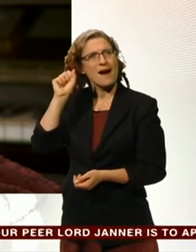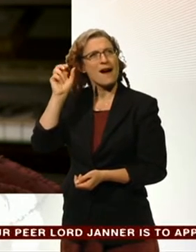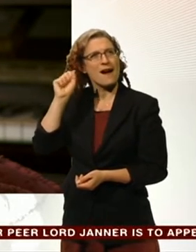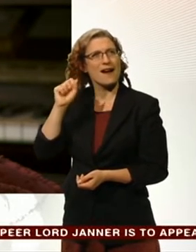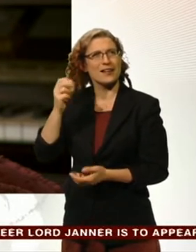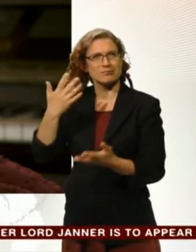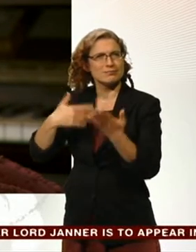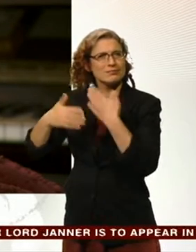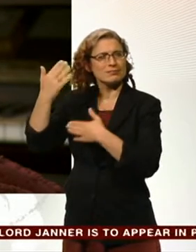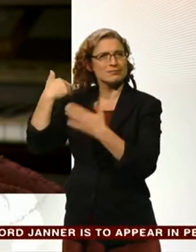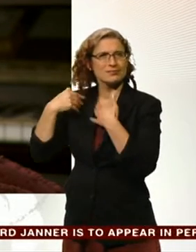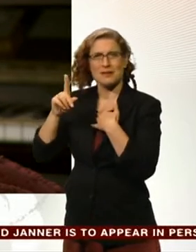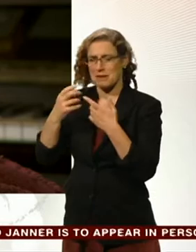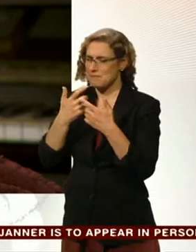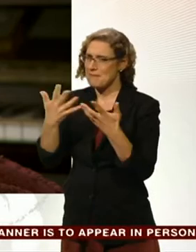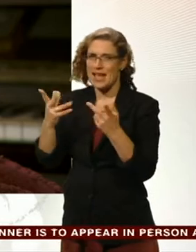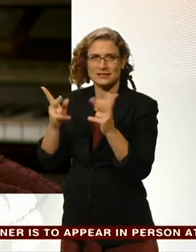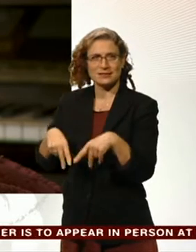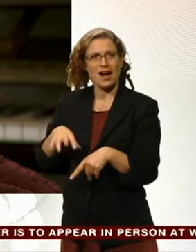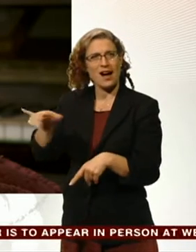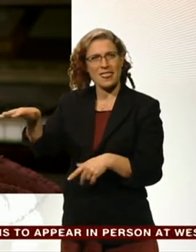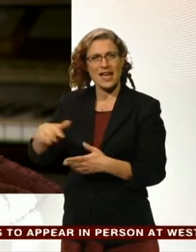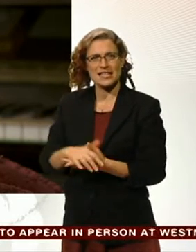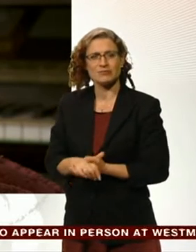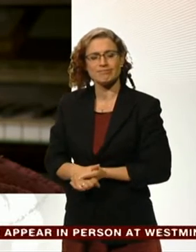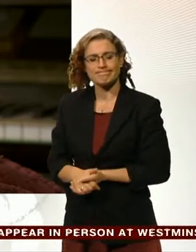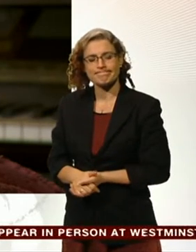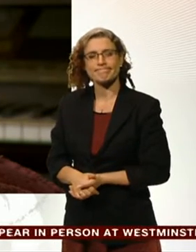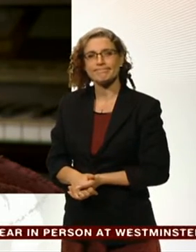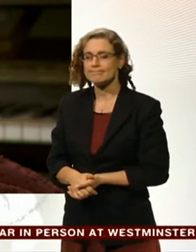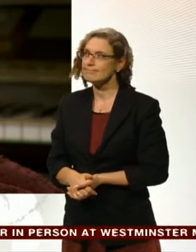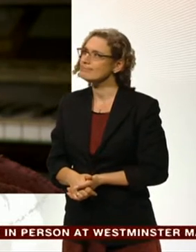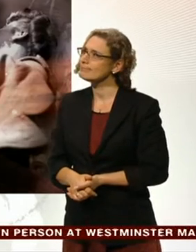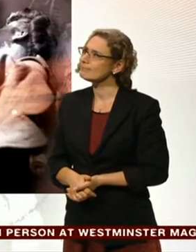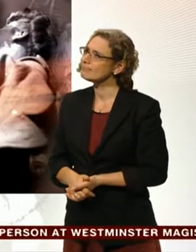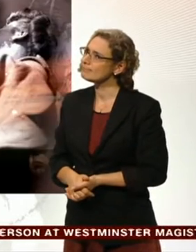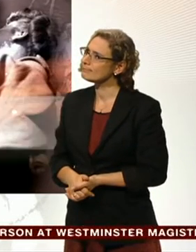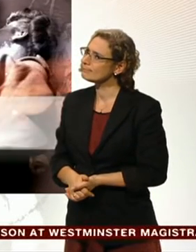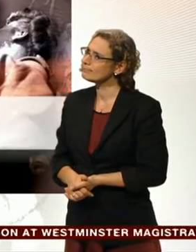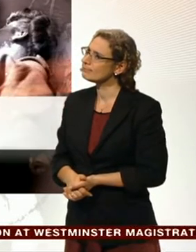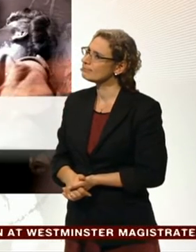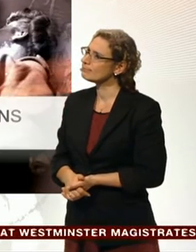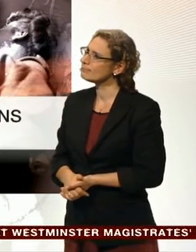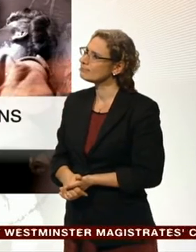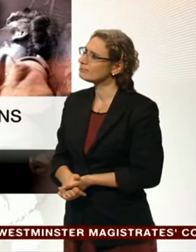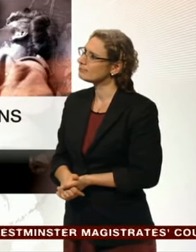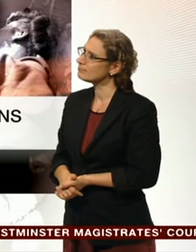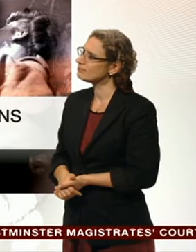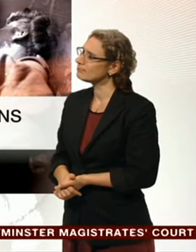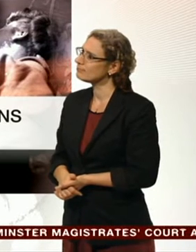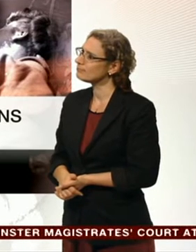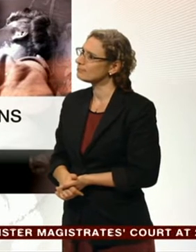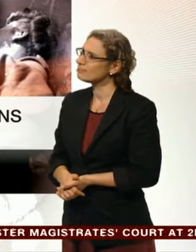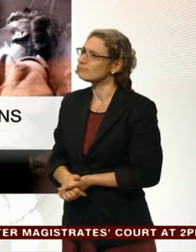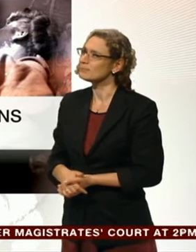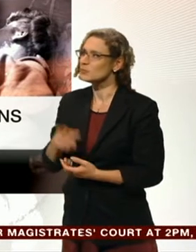those who didn't come back. Sarah Campbell, BBC News. And there's live coverage of the 70th anniversary